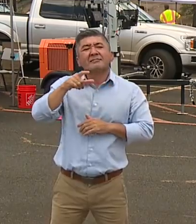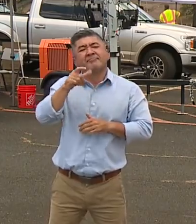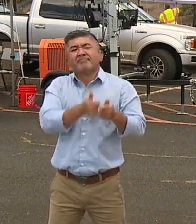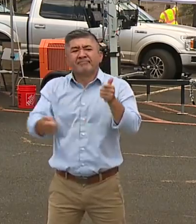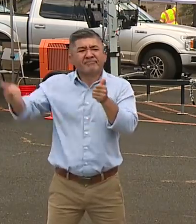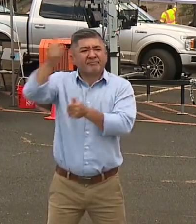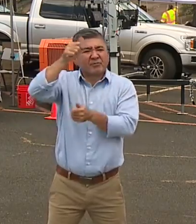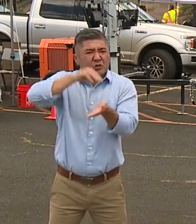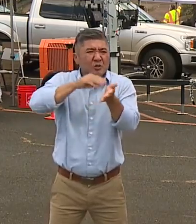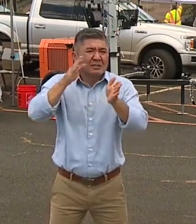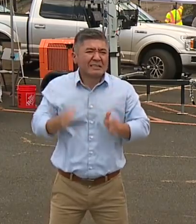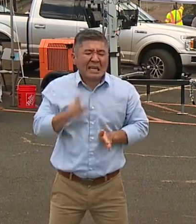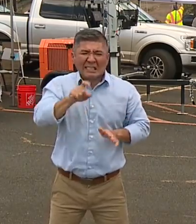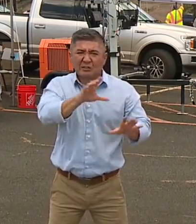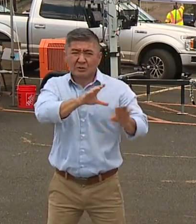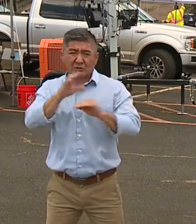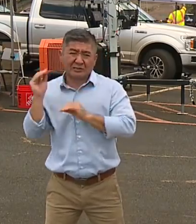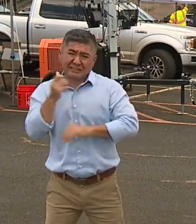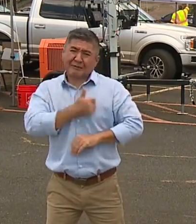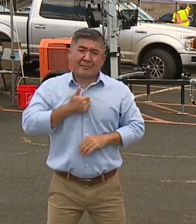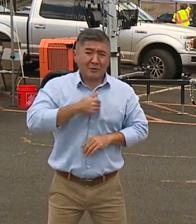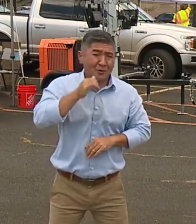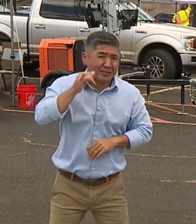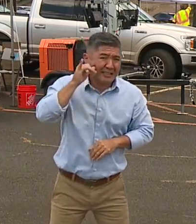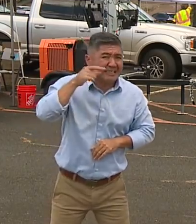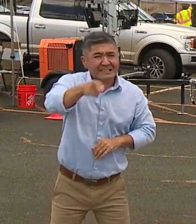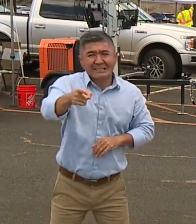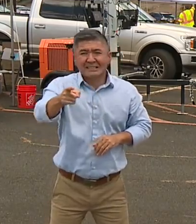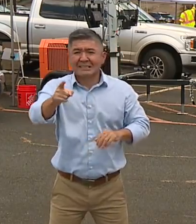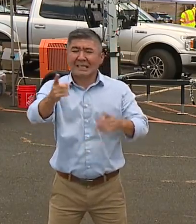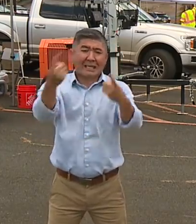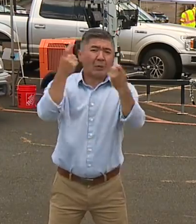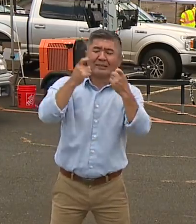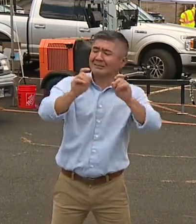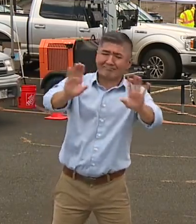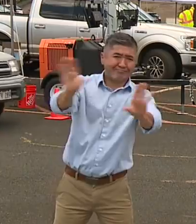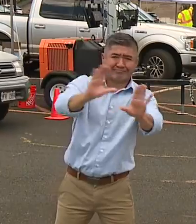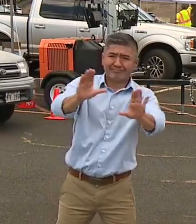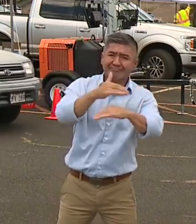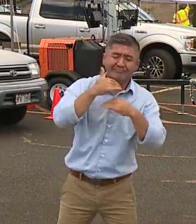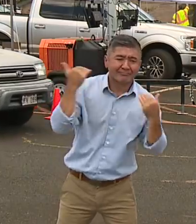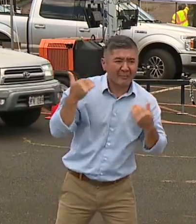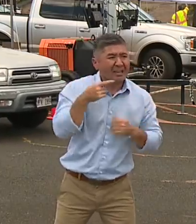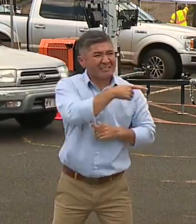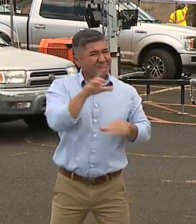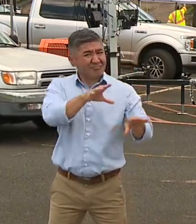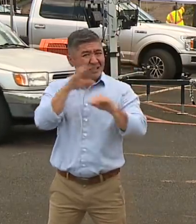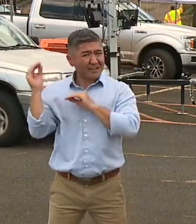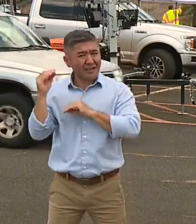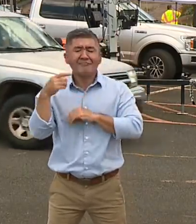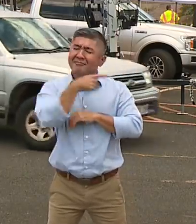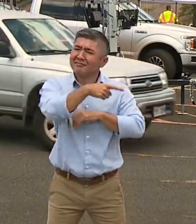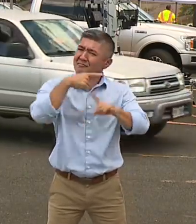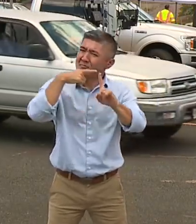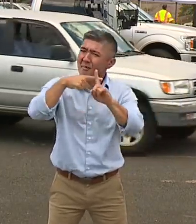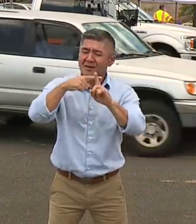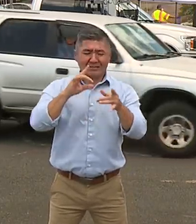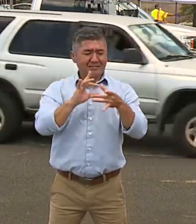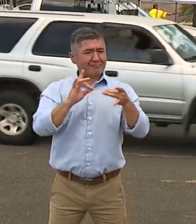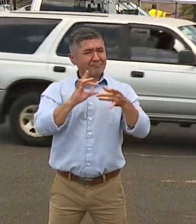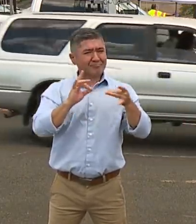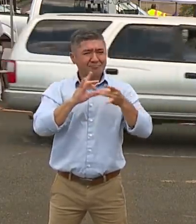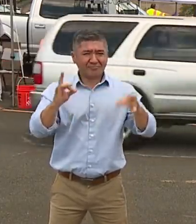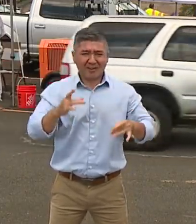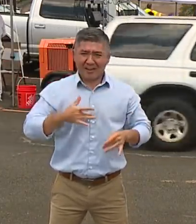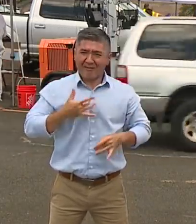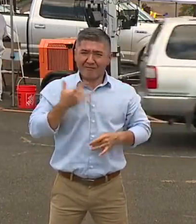apologize yesterday when we kind of cut you guys off, because he had to leave. He also ended on a high note of hope. And